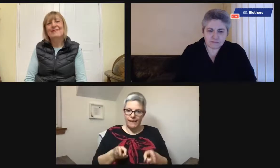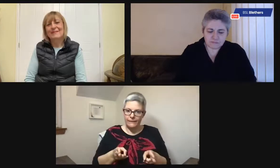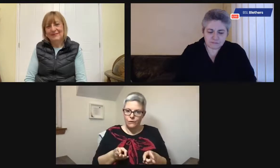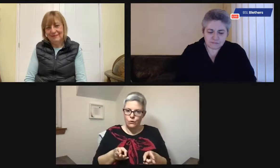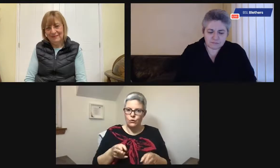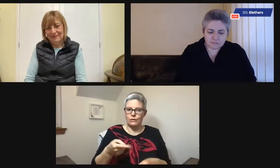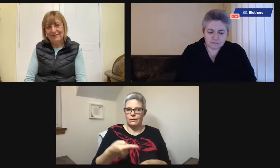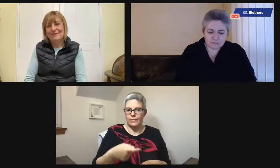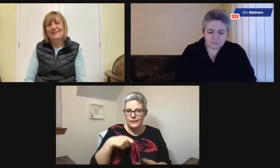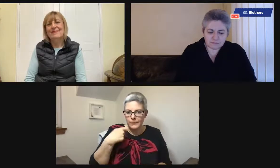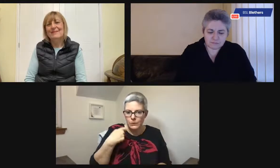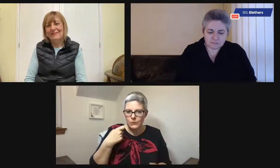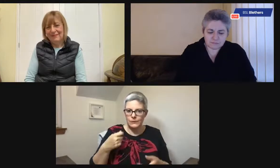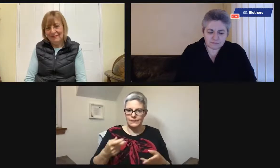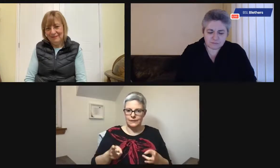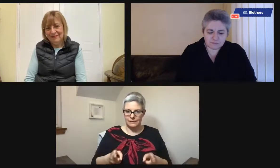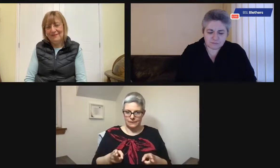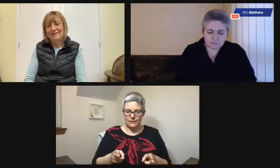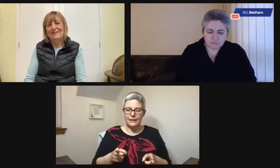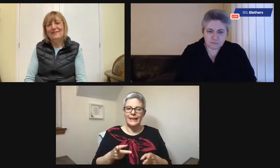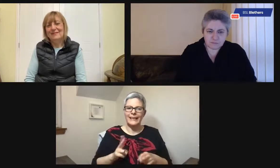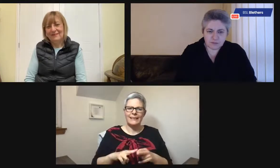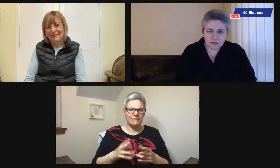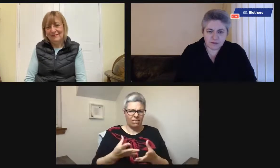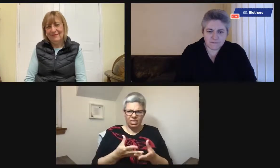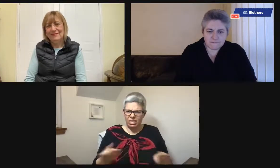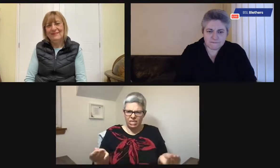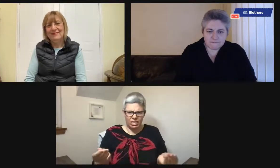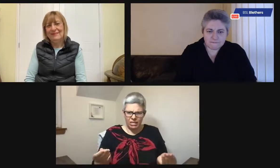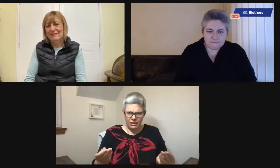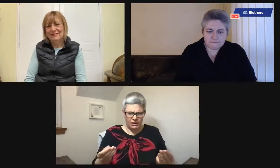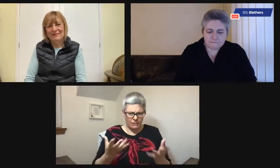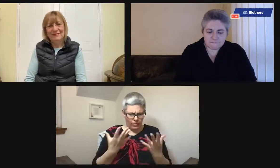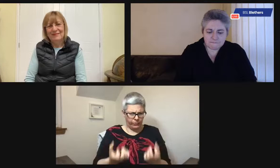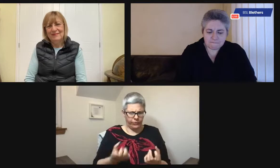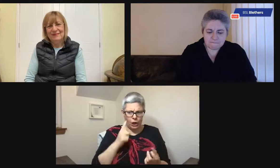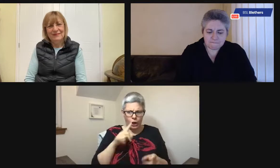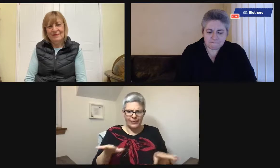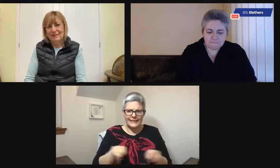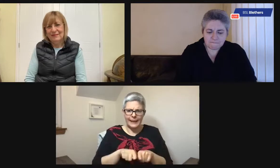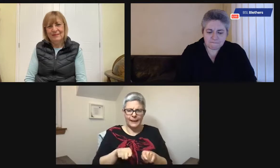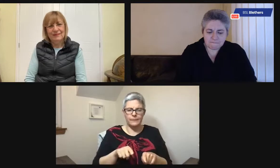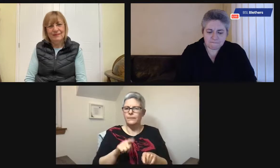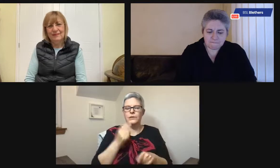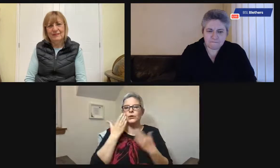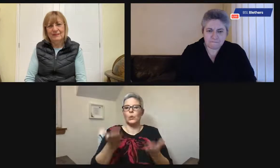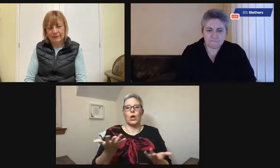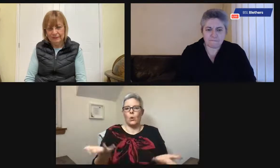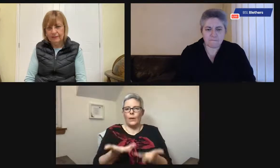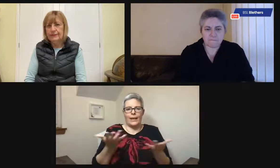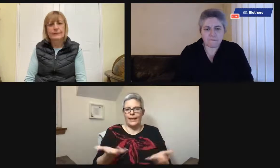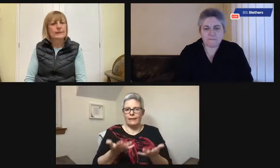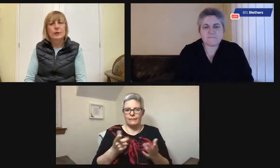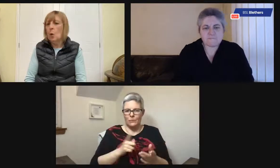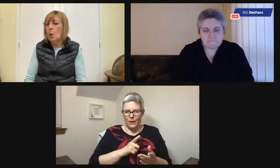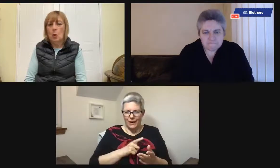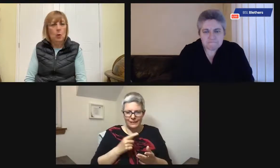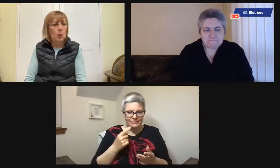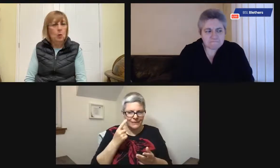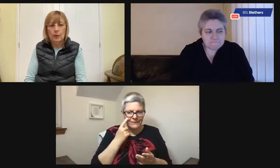they need to be able to see the plate, the knife and the fork and the spoon contrasted with the table. If all of those colours are